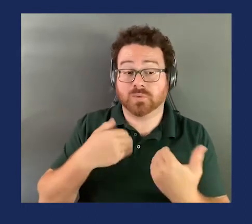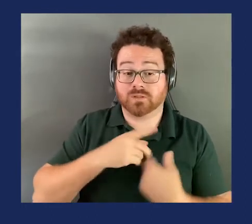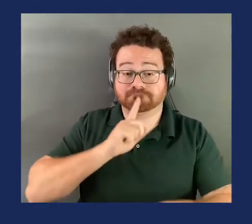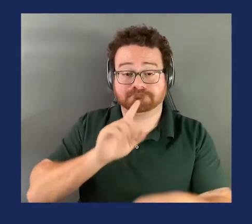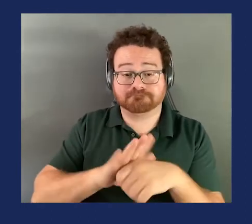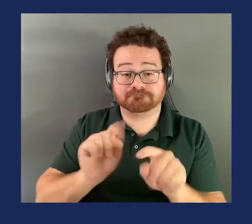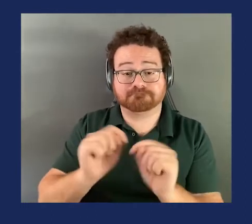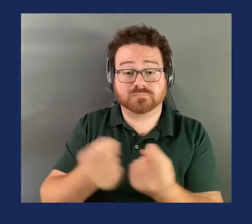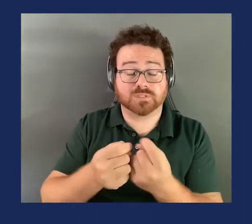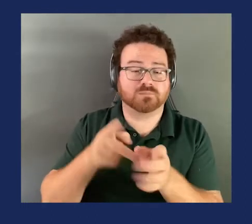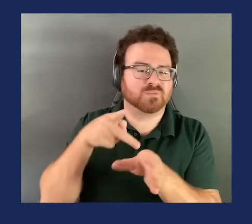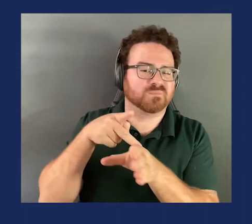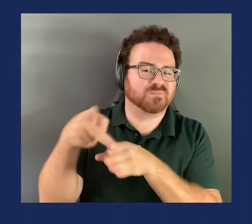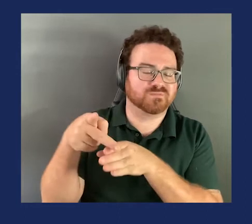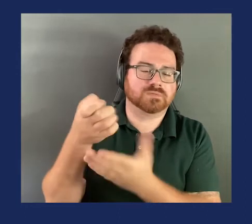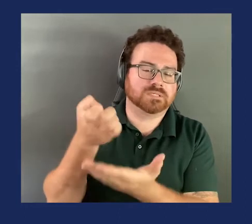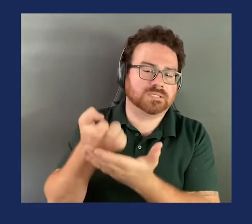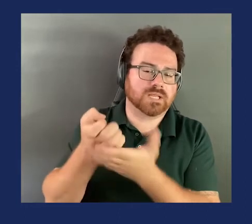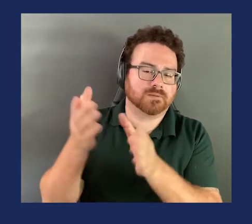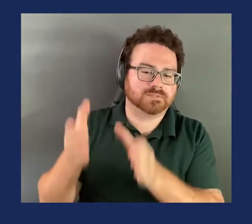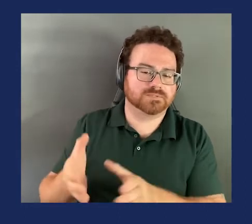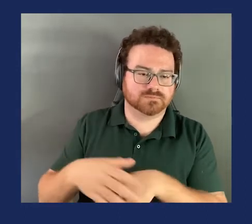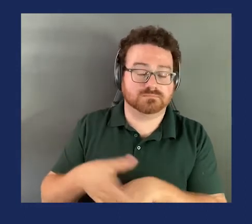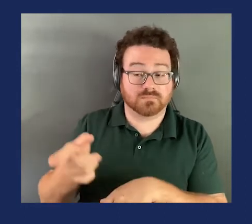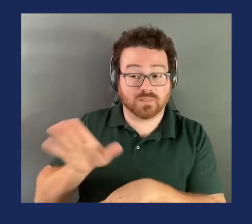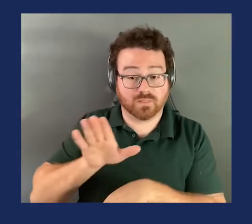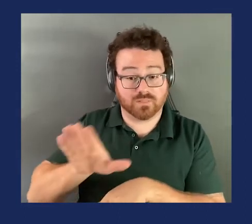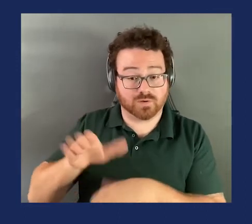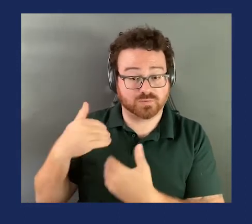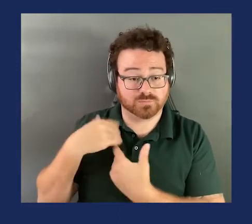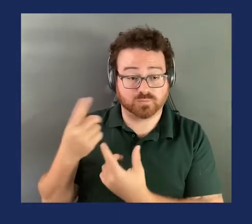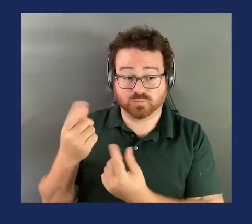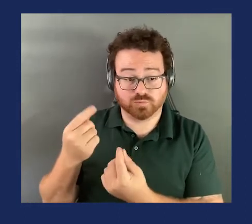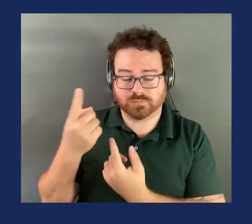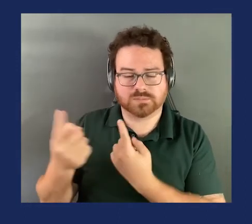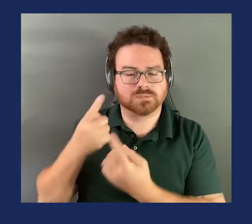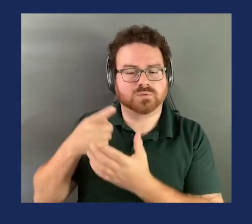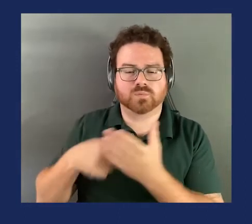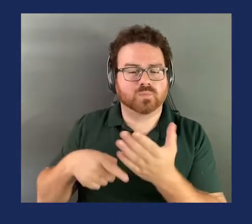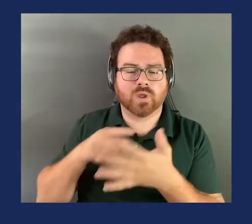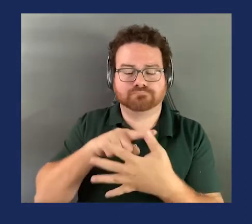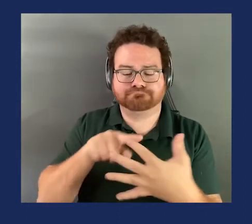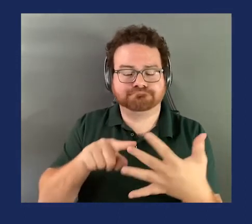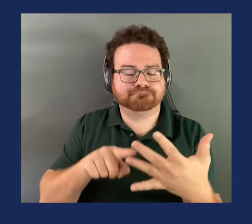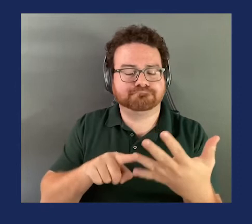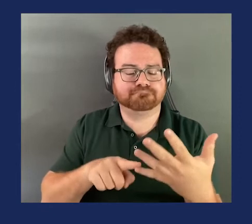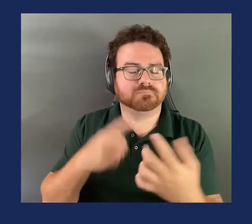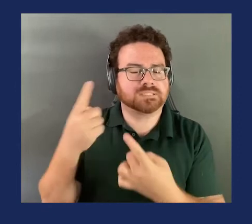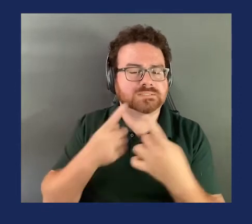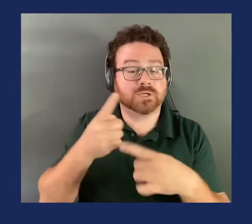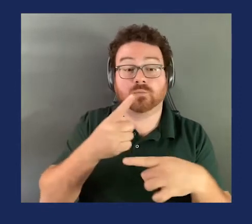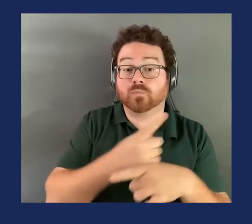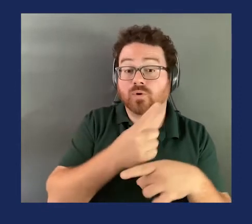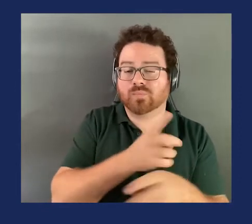of professional economists whose job it is to consider what factors are considered appropriate for the purposes of conducting cost benefit